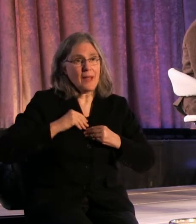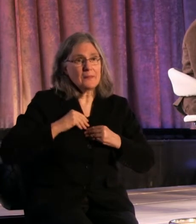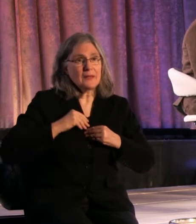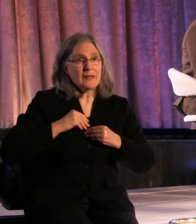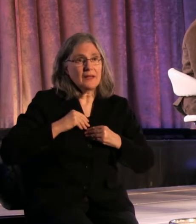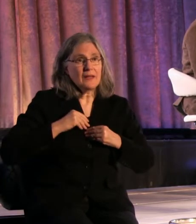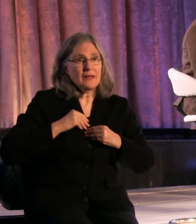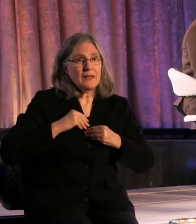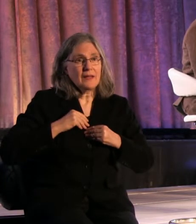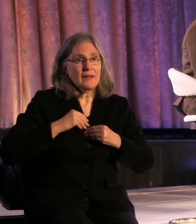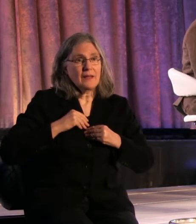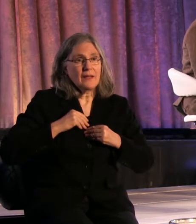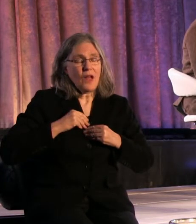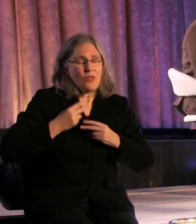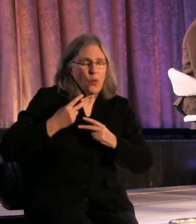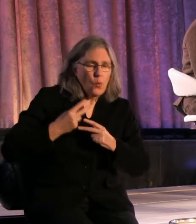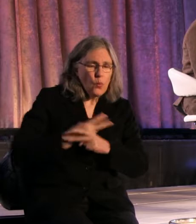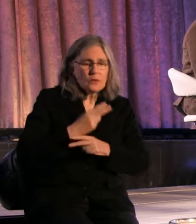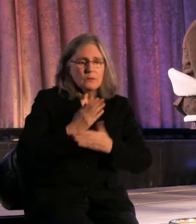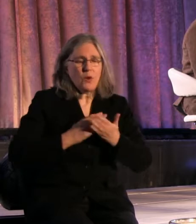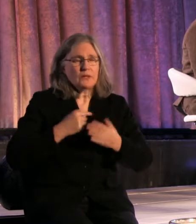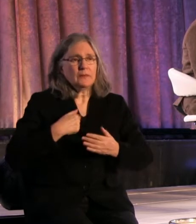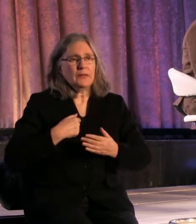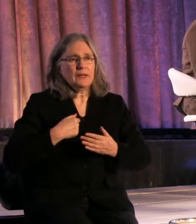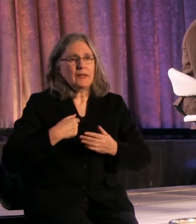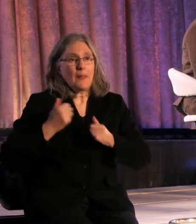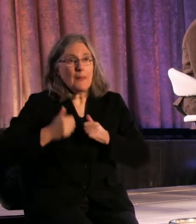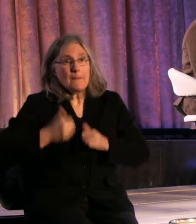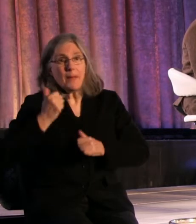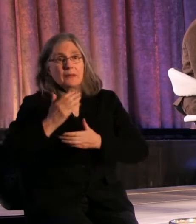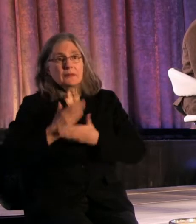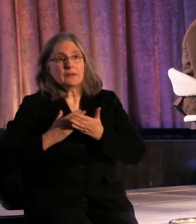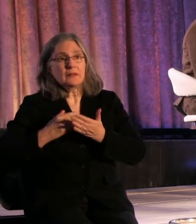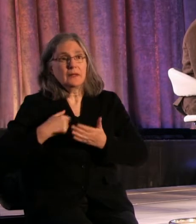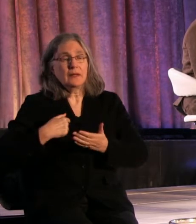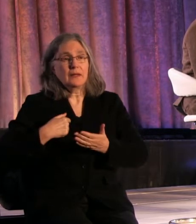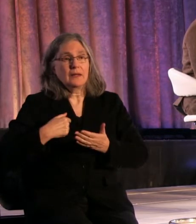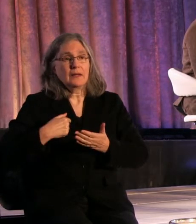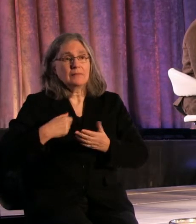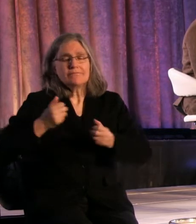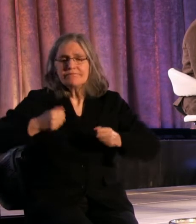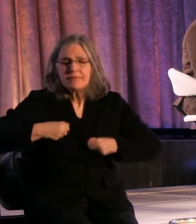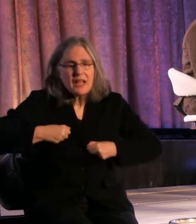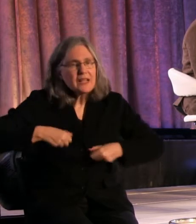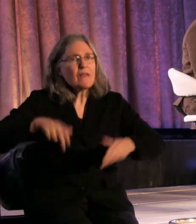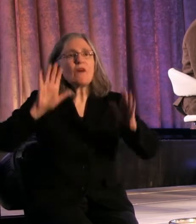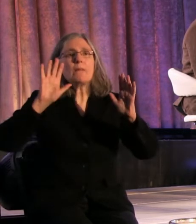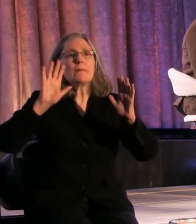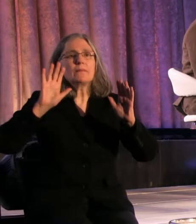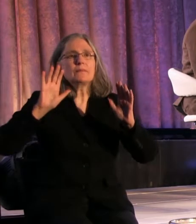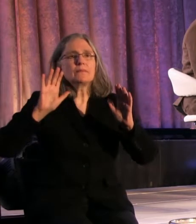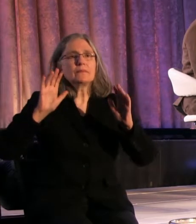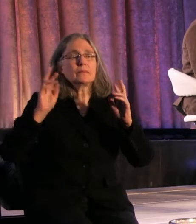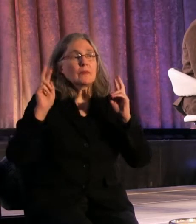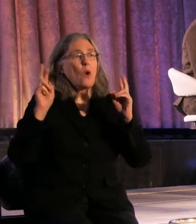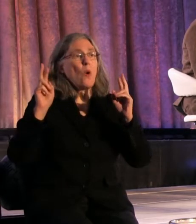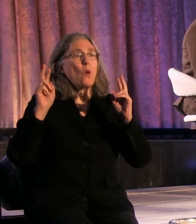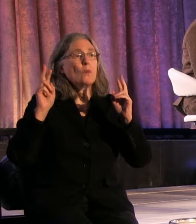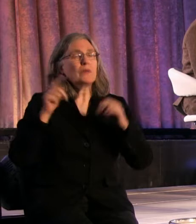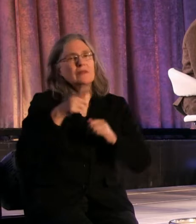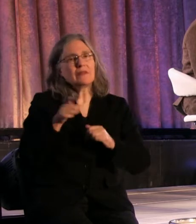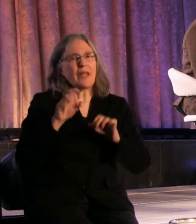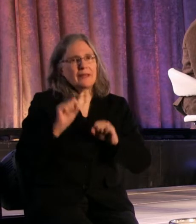worst parts of me and the very best and hope that, in the very hopes that they can relate. So